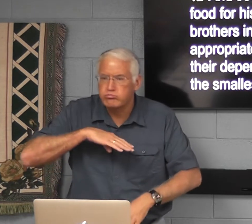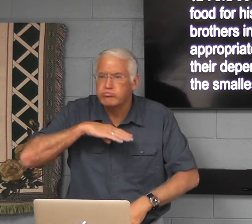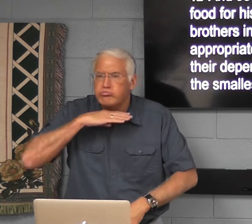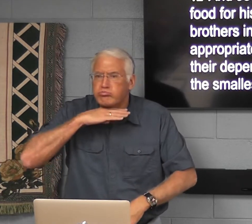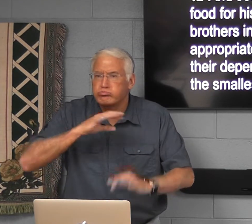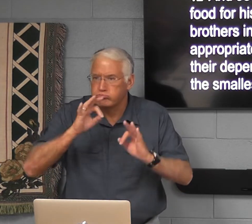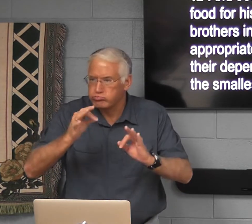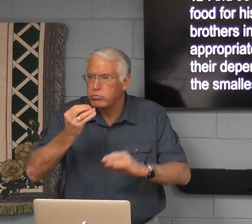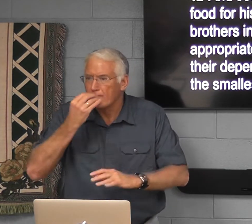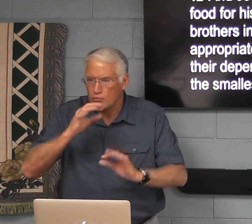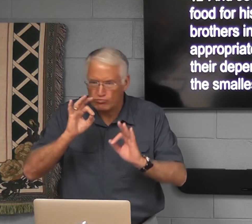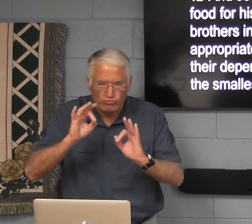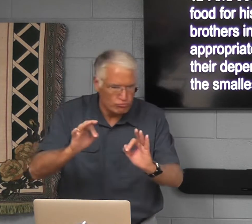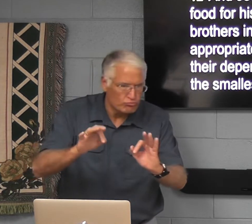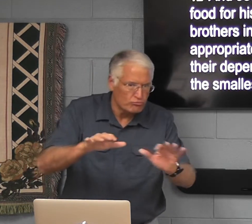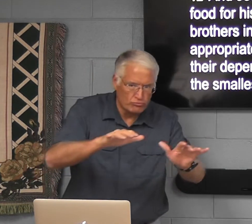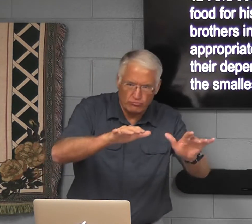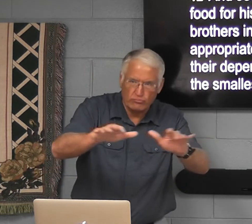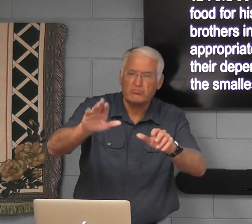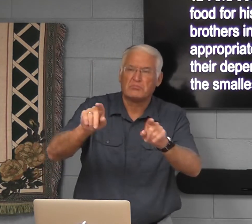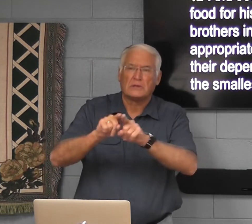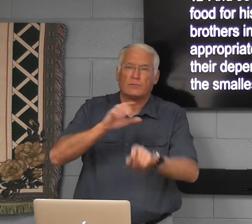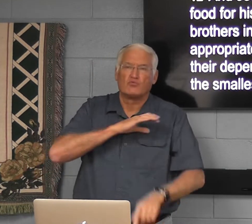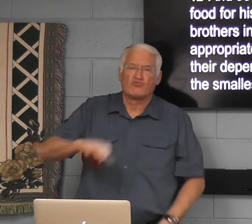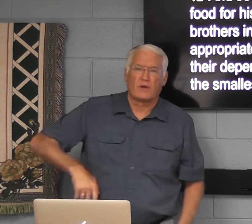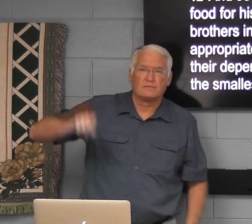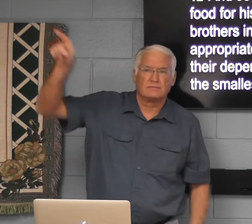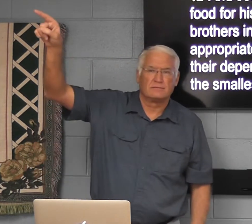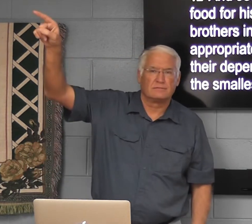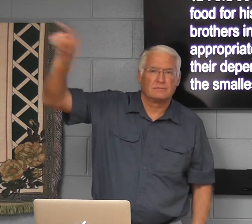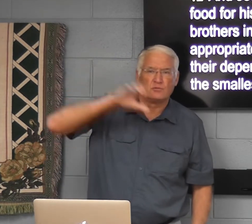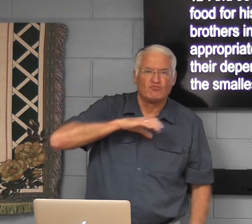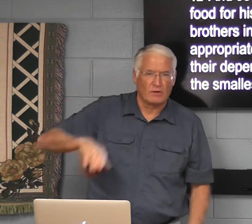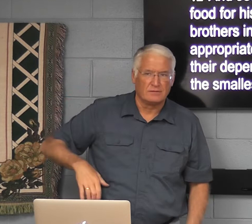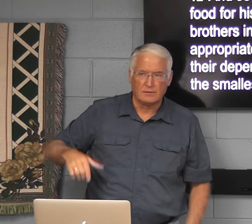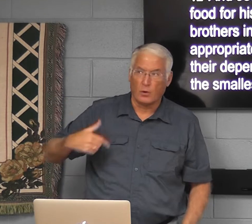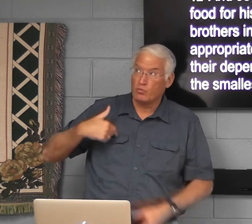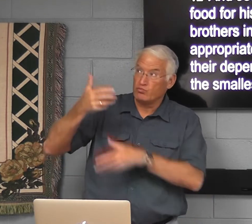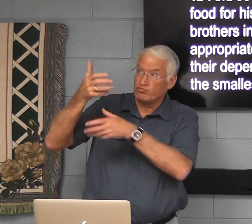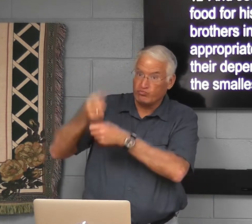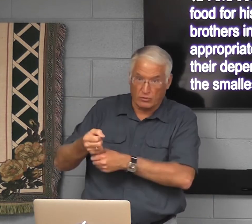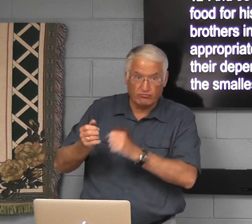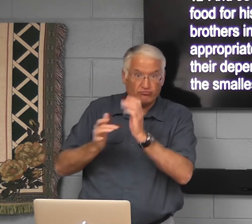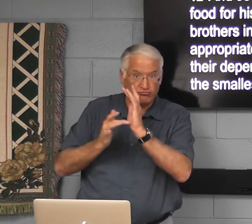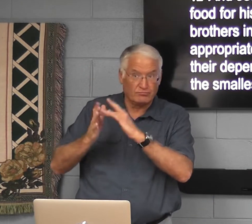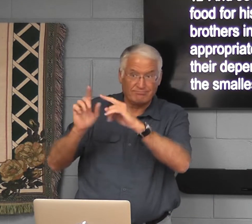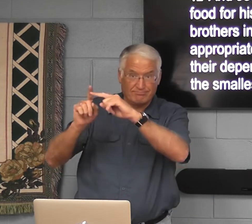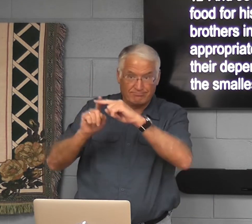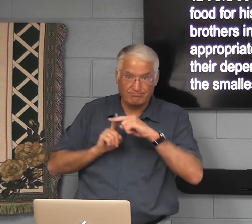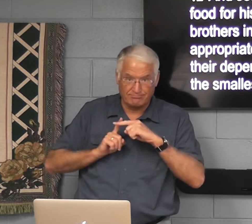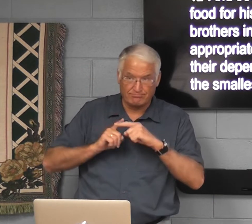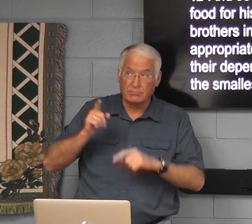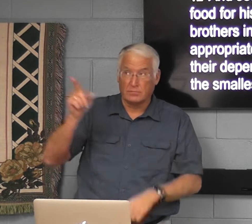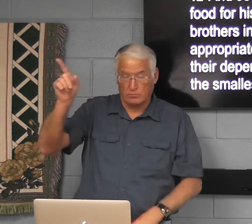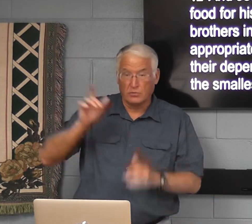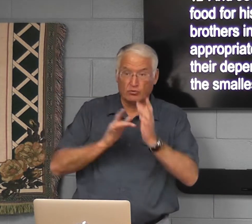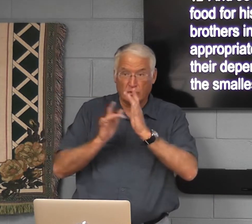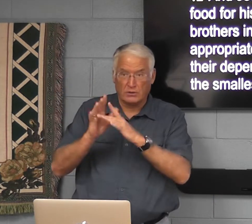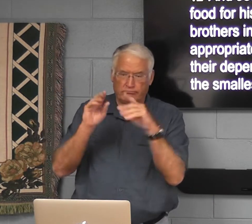to make sure they had been well fed, just like Christ. When we trust, trust in Jesus for our salvation,